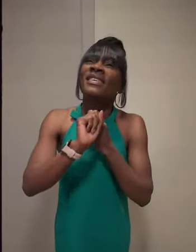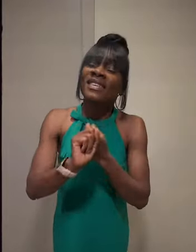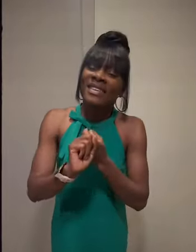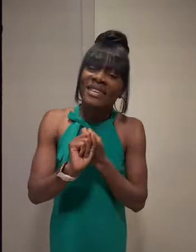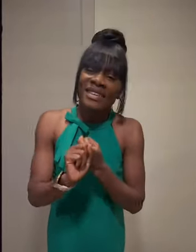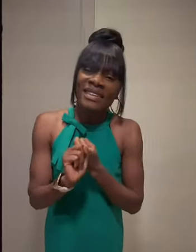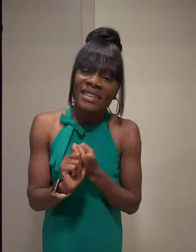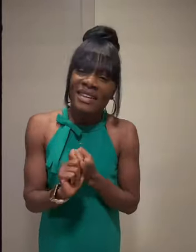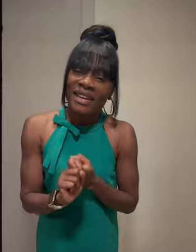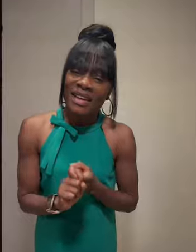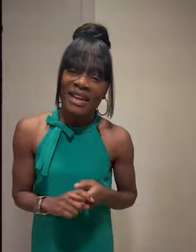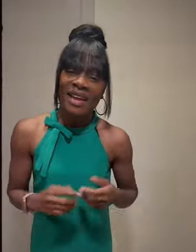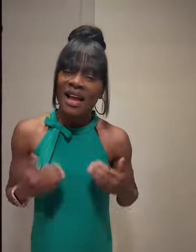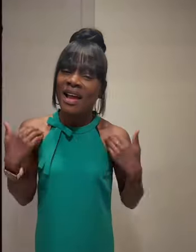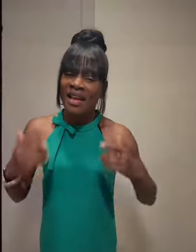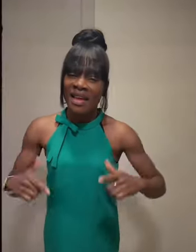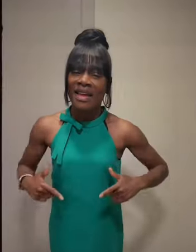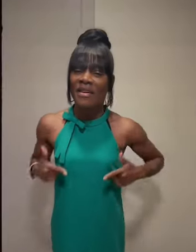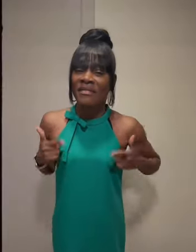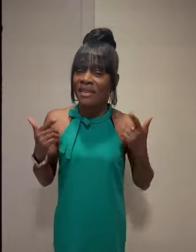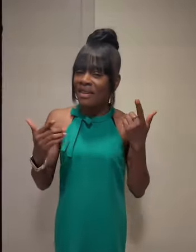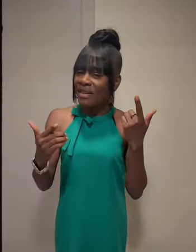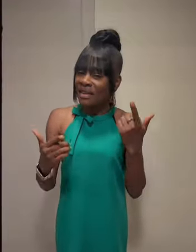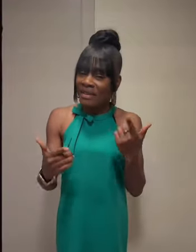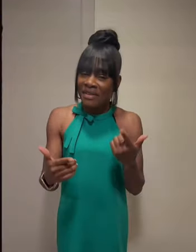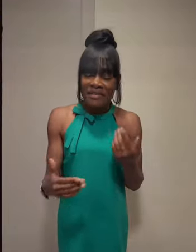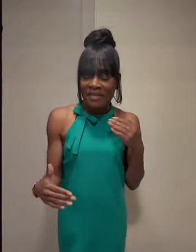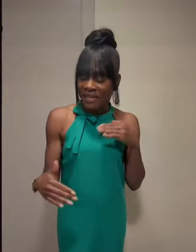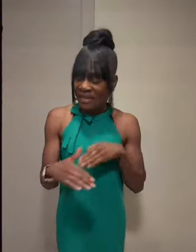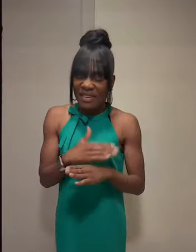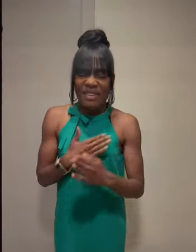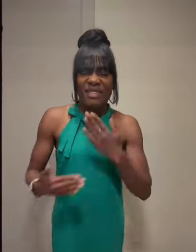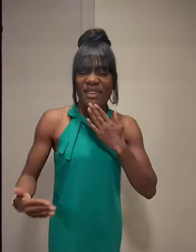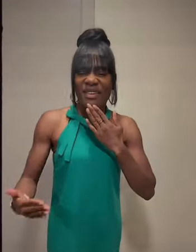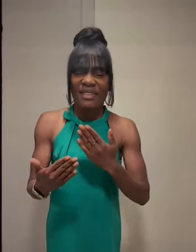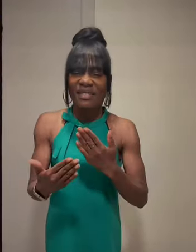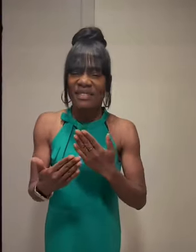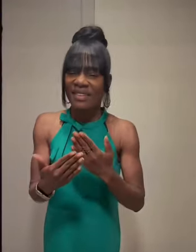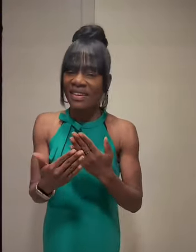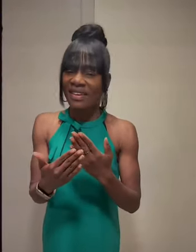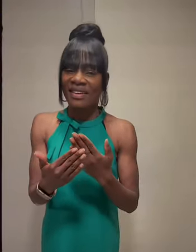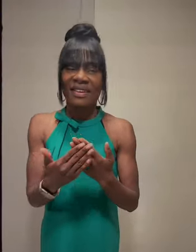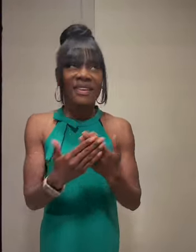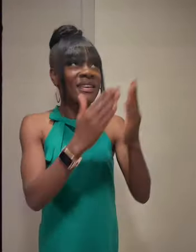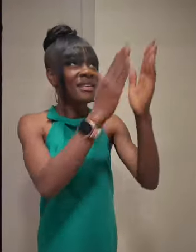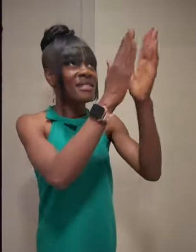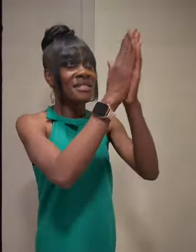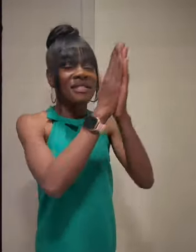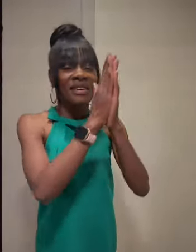And I have lived in the goodness of God